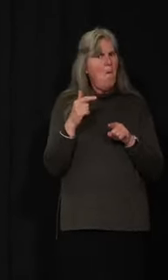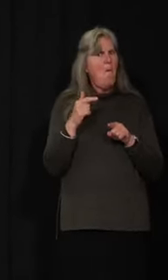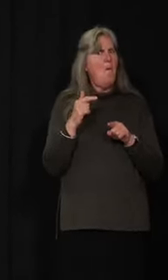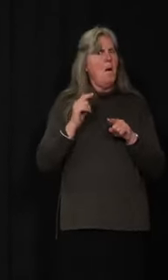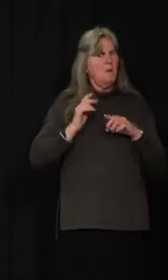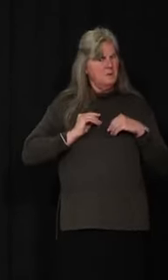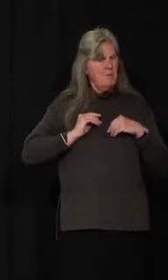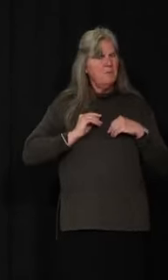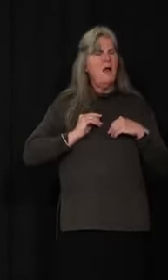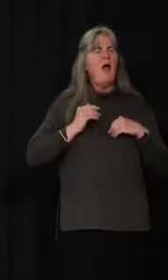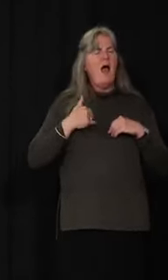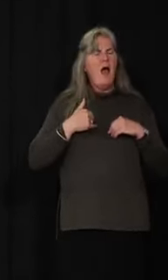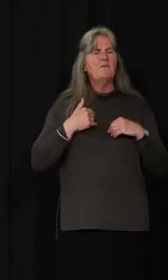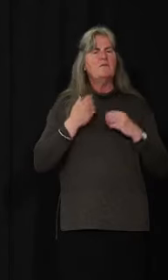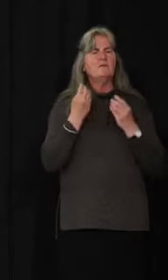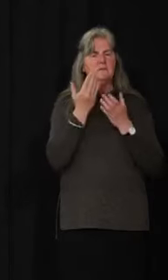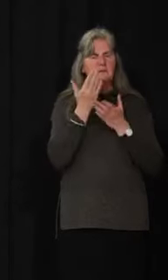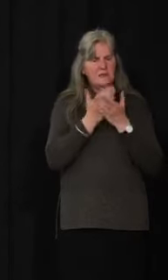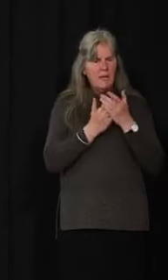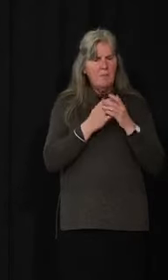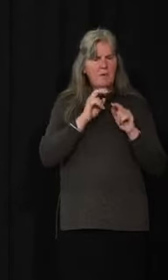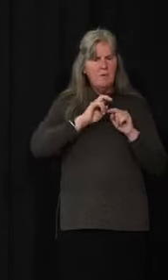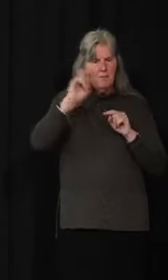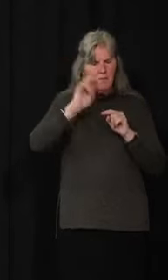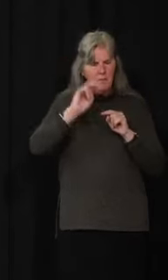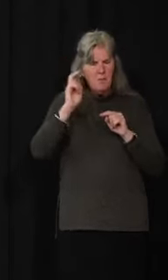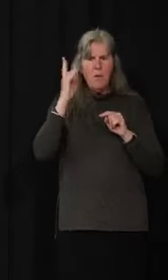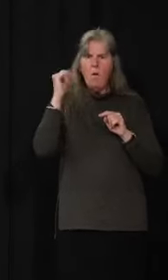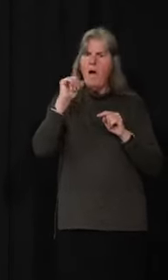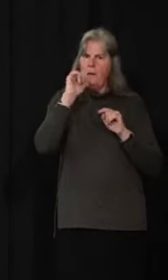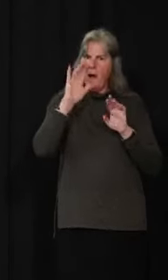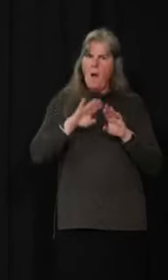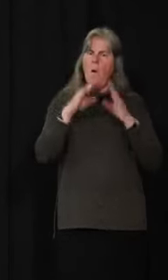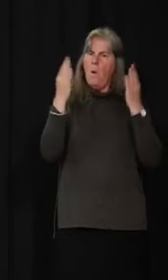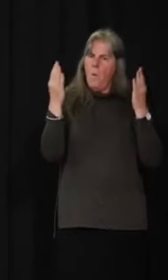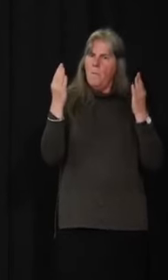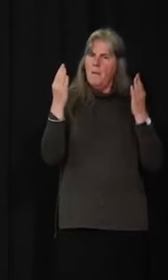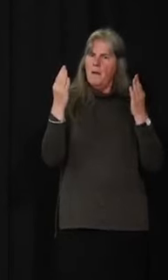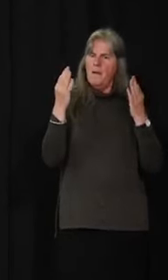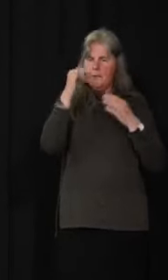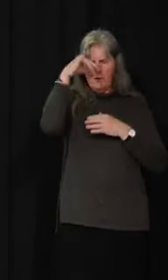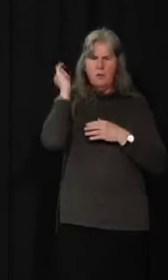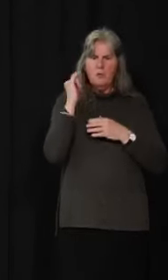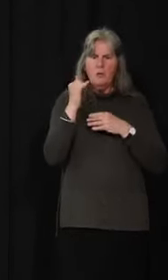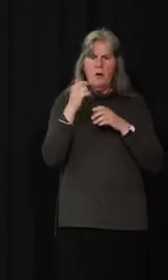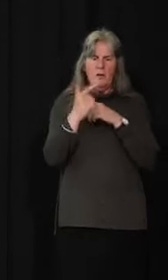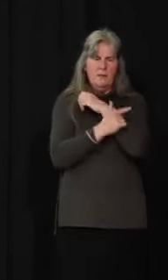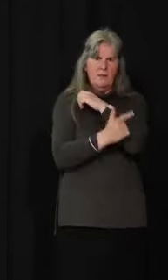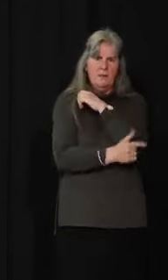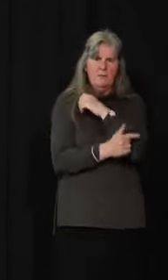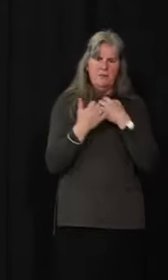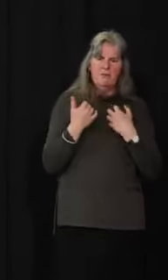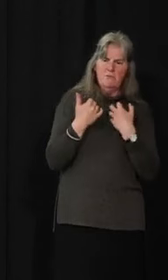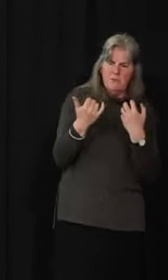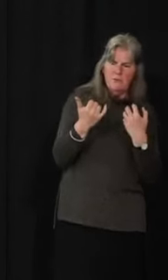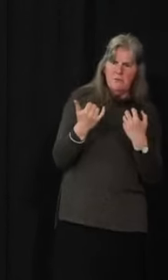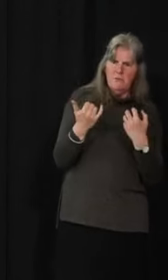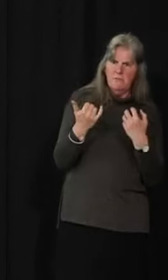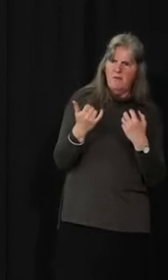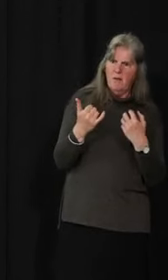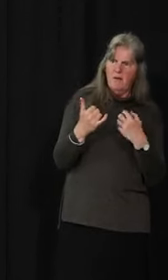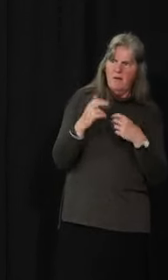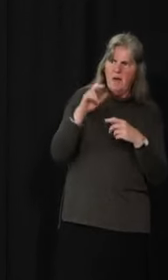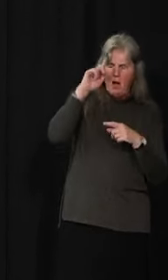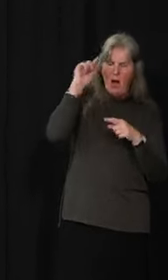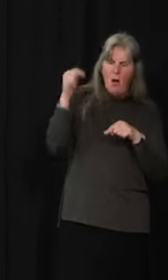why not re-ultimate the legislature as the opposition parties have repeatedly asked you to? Thanks, Chris. Yeah,